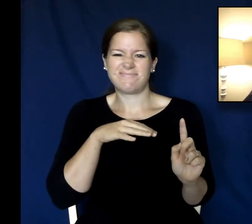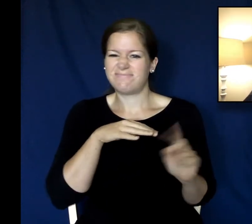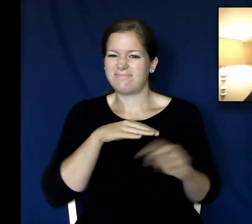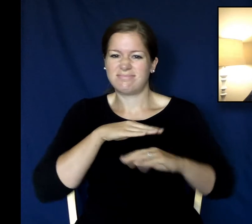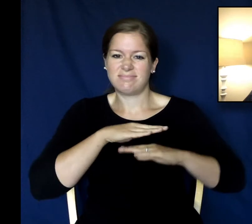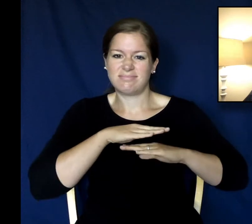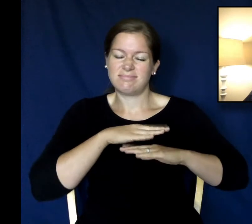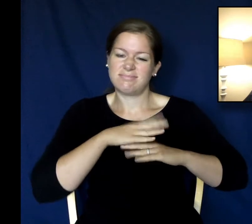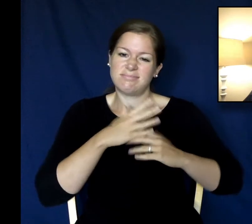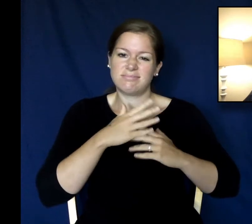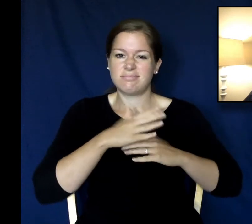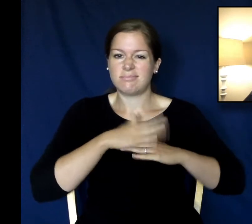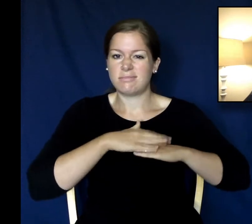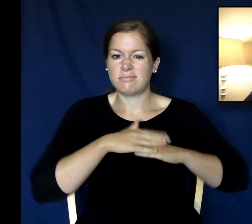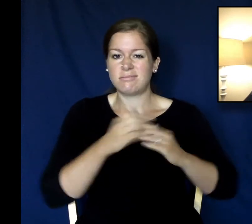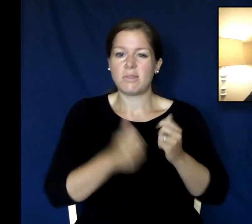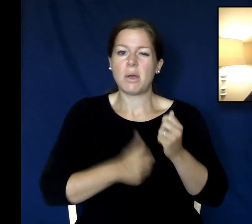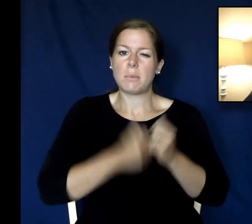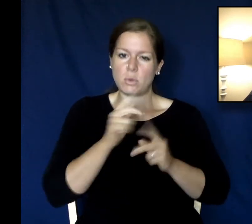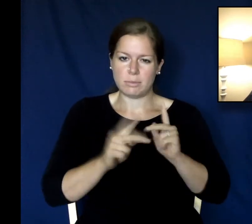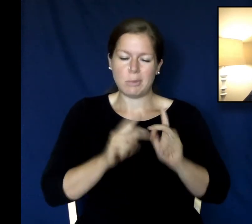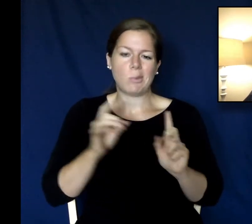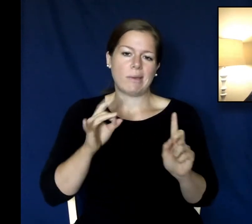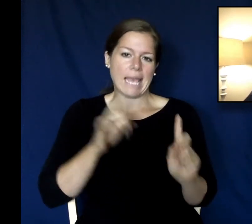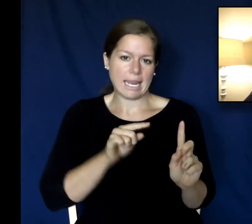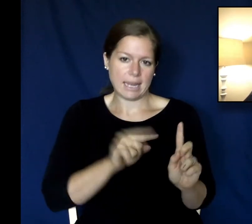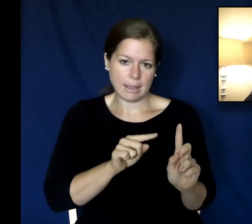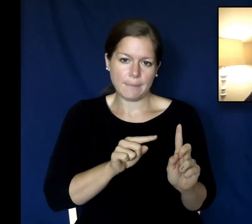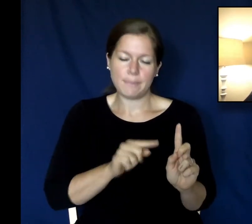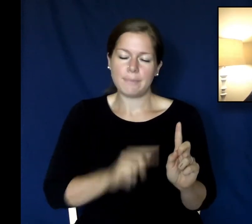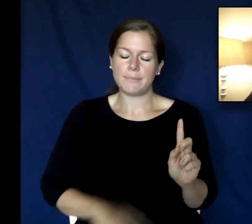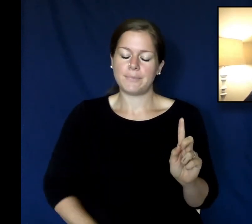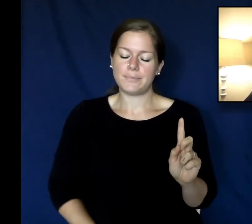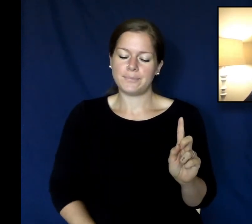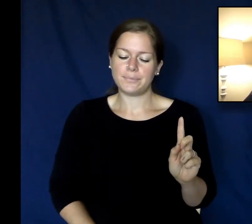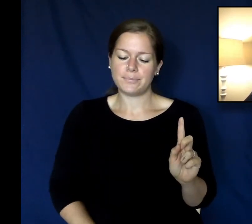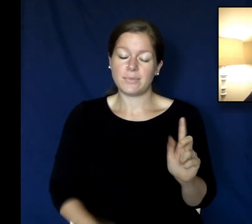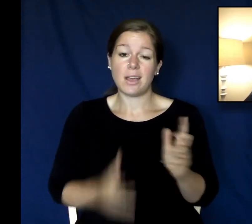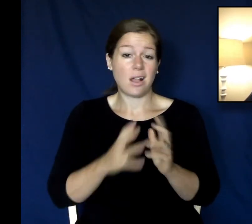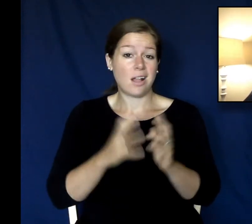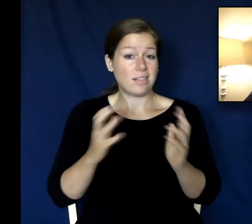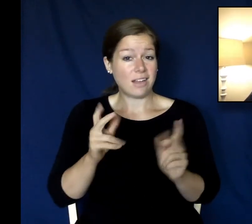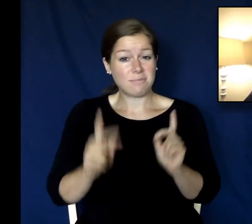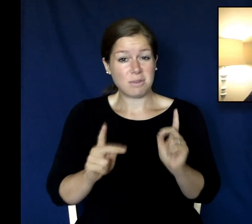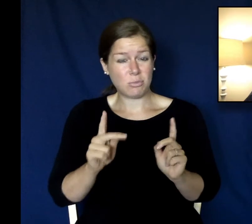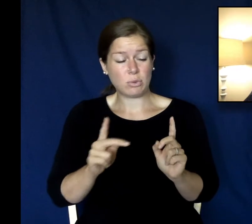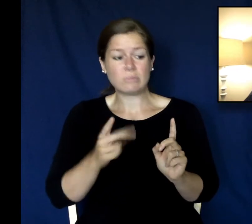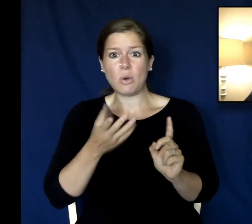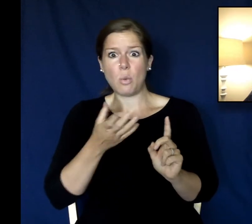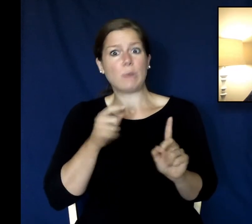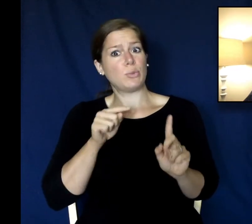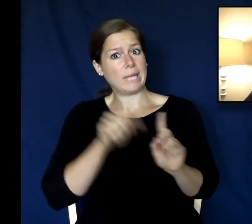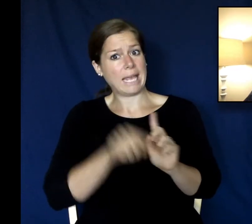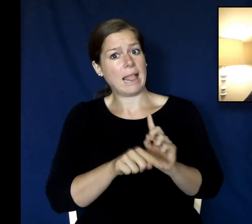by most of them at best it might even been worse they a lot of them might have wanted him dead actually